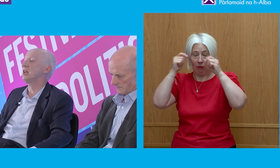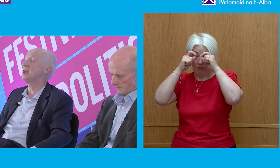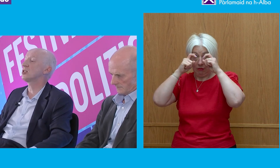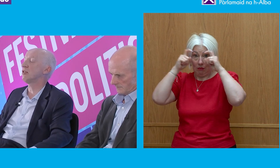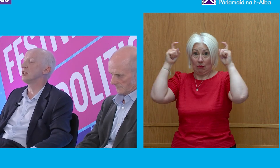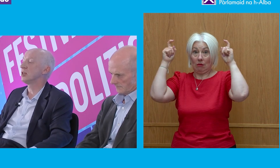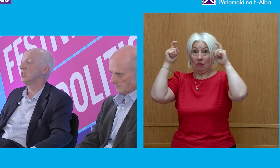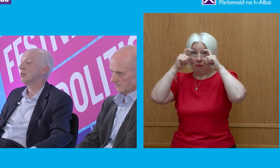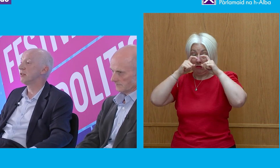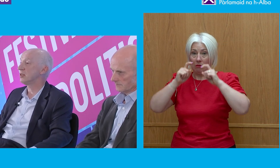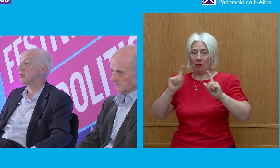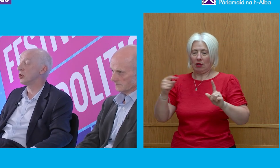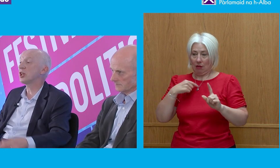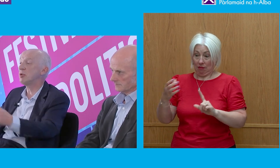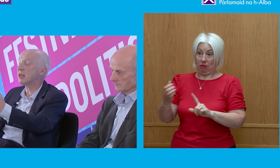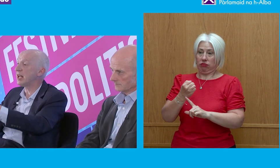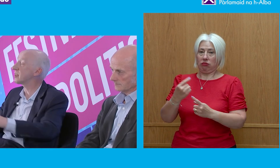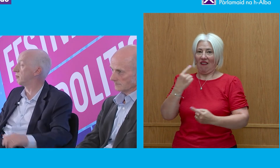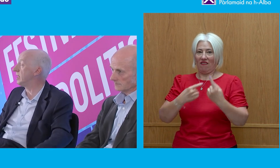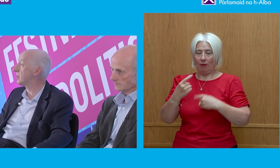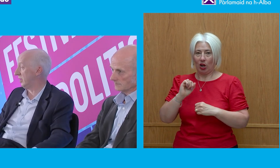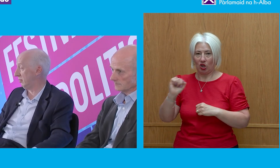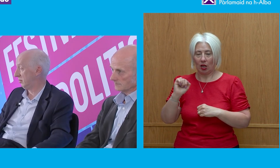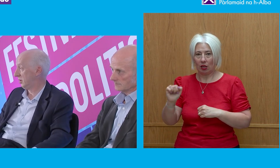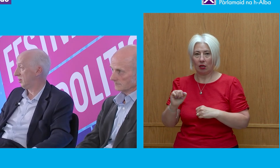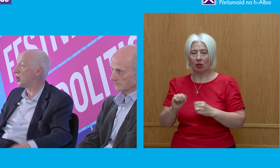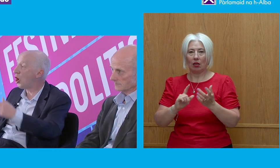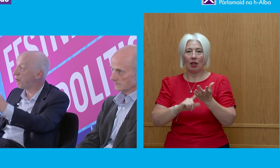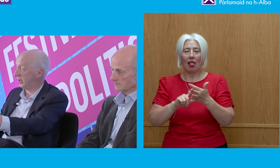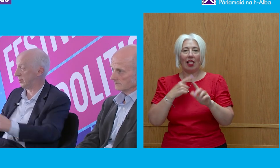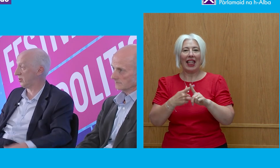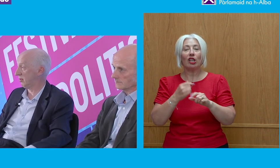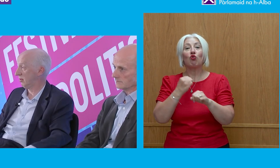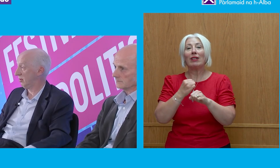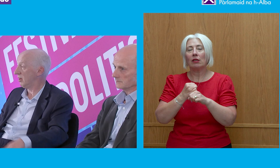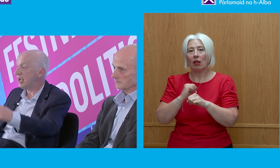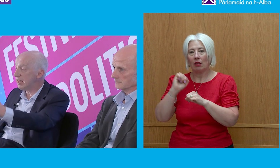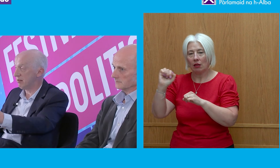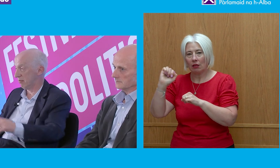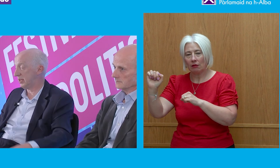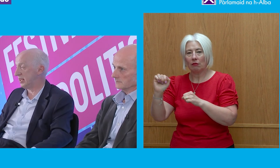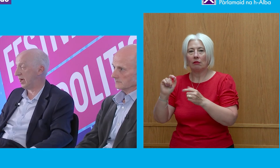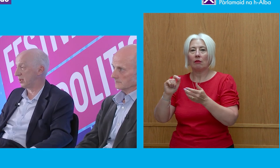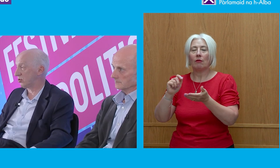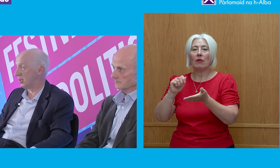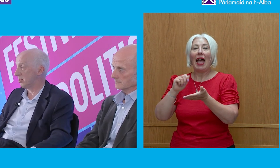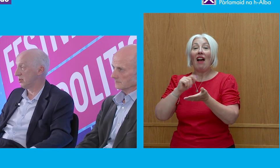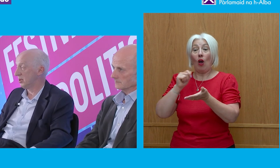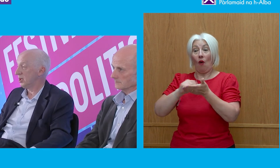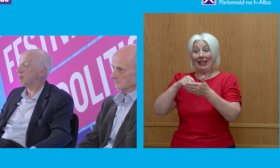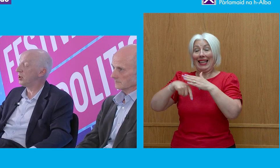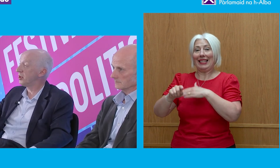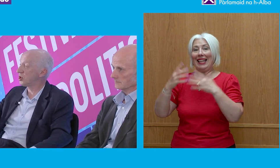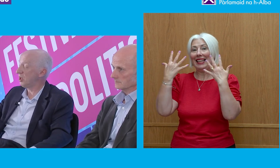information that he discovered that not only had Lex Greensill, an office in 10 Downing Street,